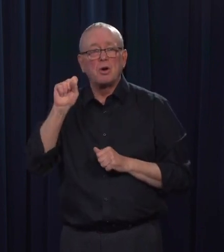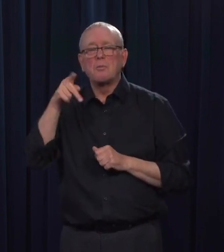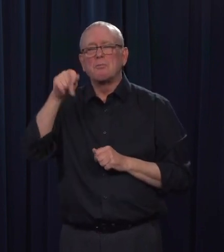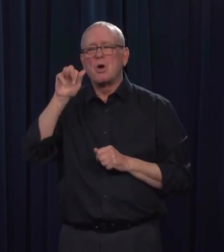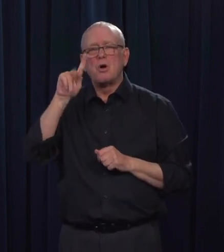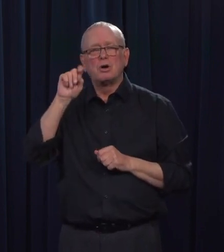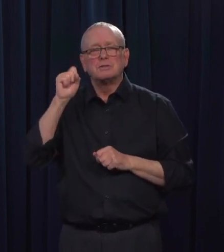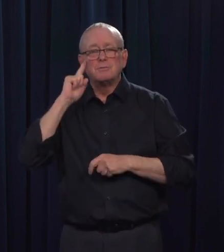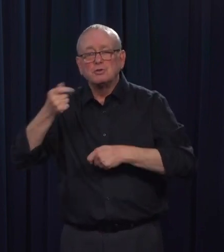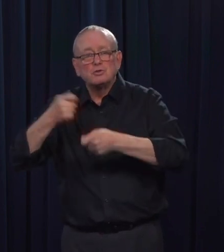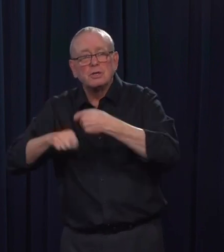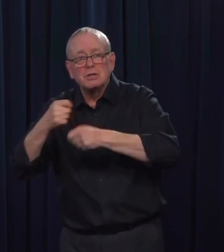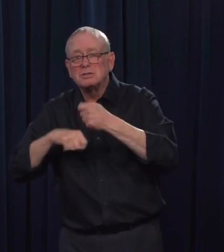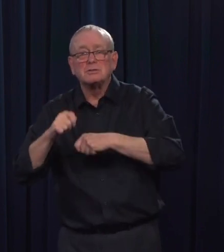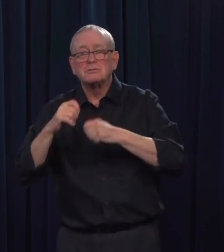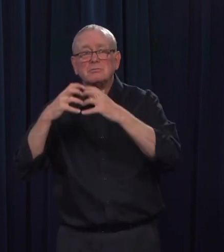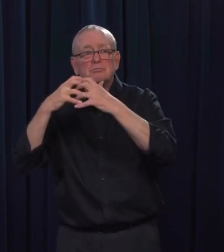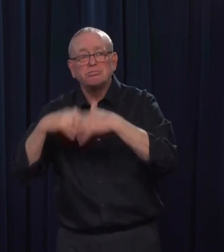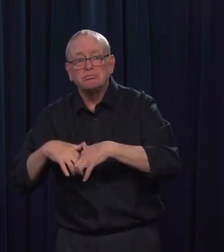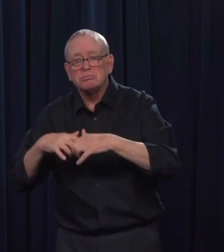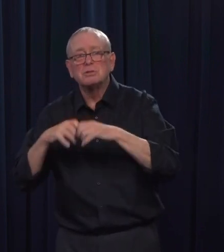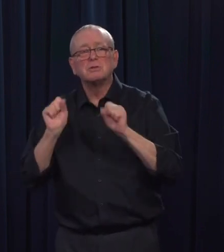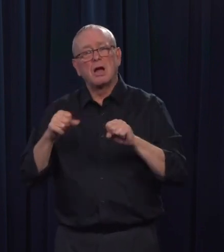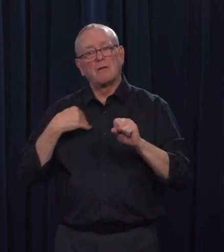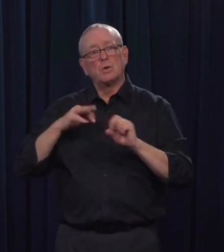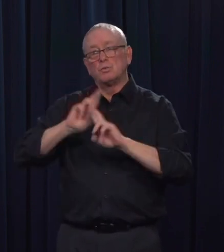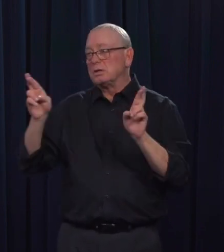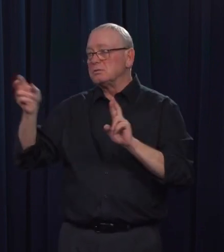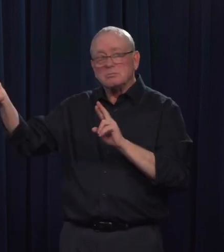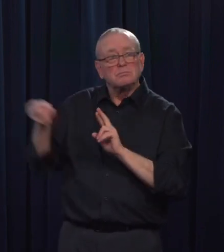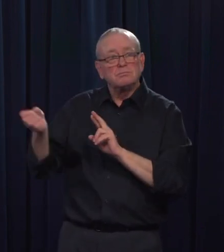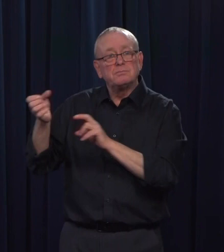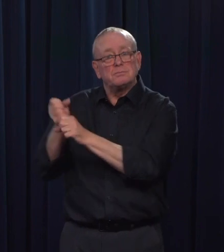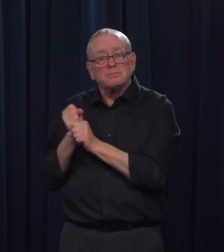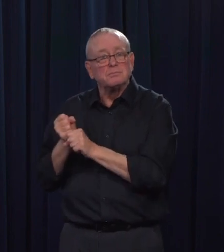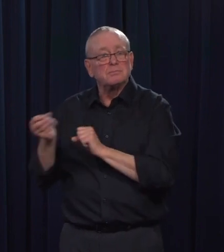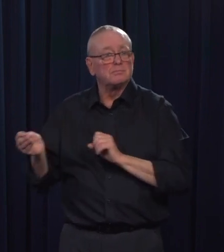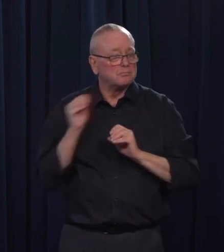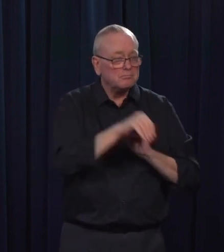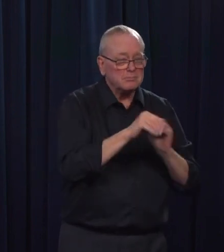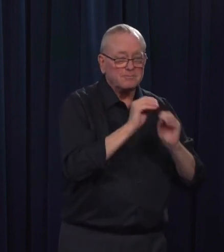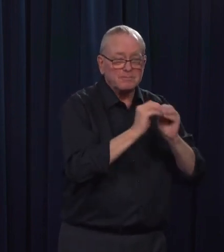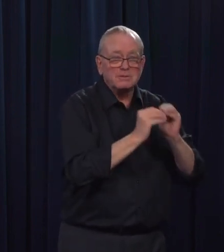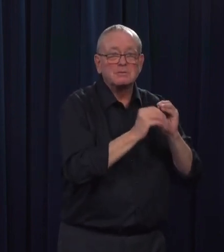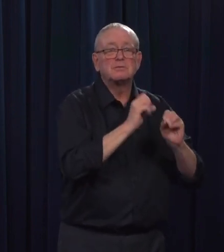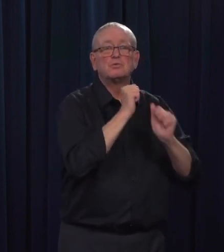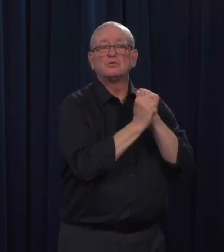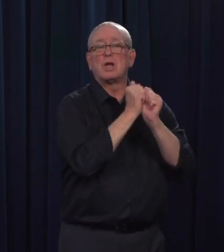are being distributed and can be shipped across North America as, as they typically would.